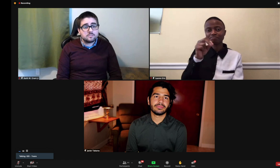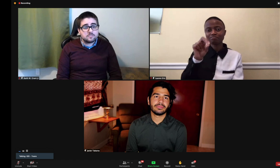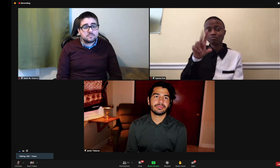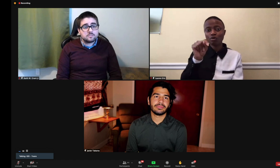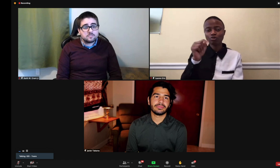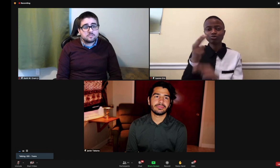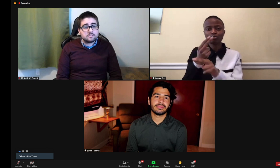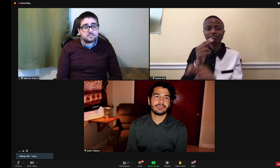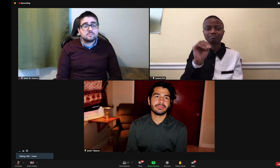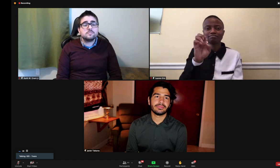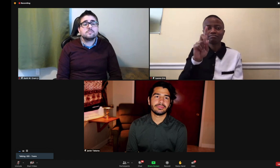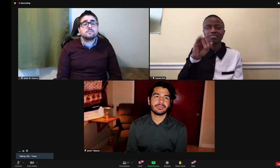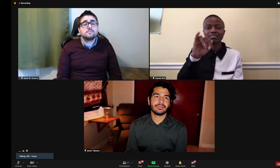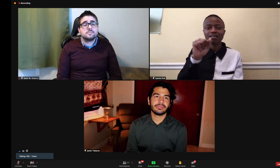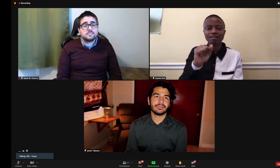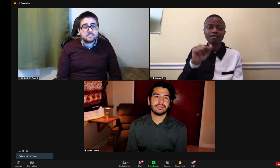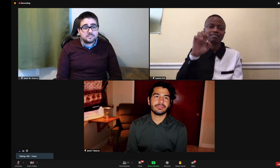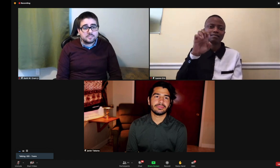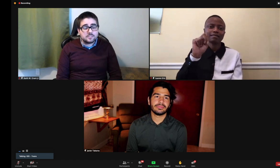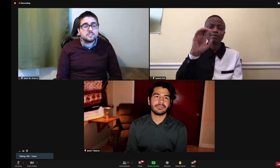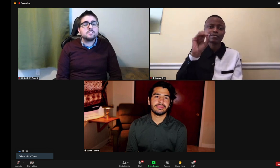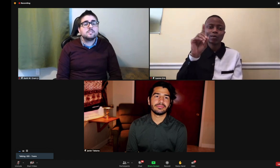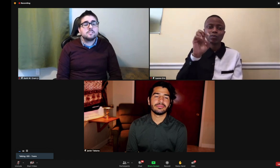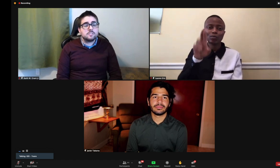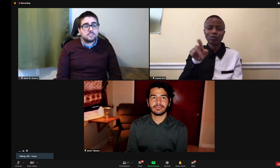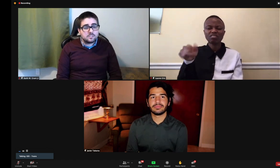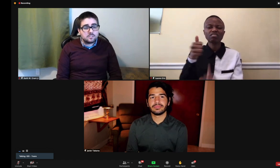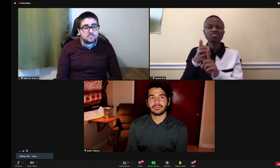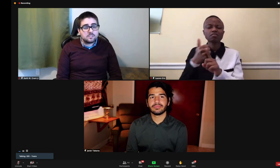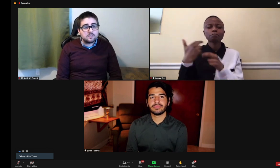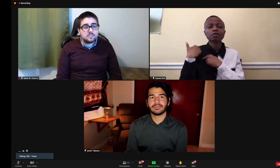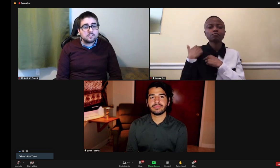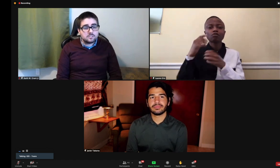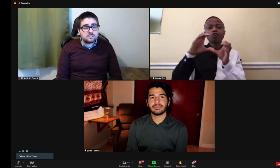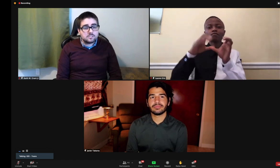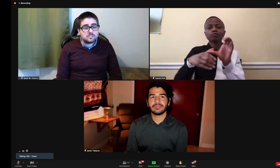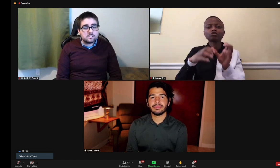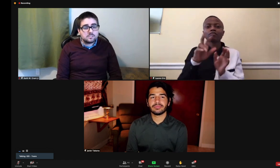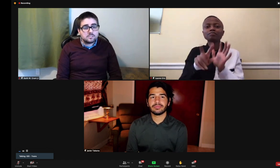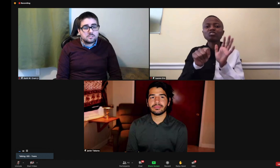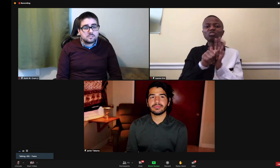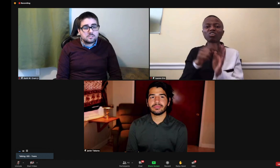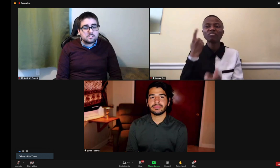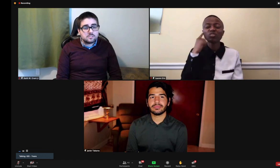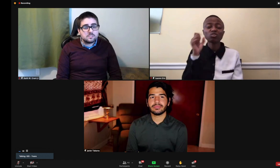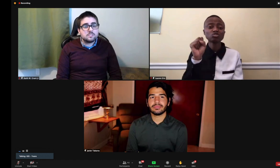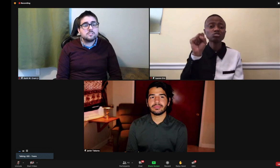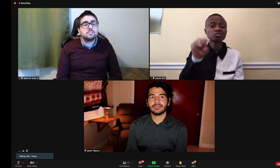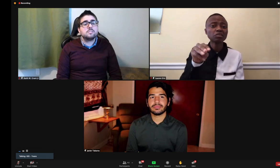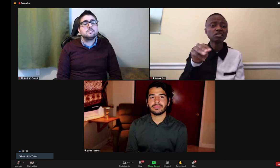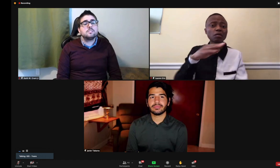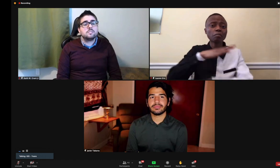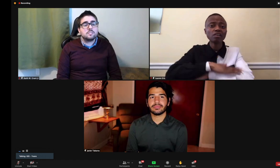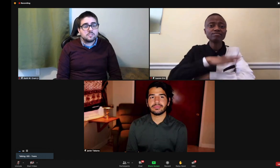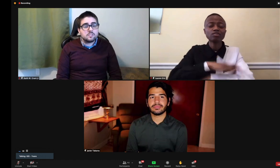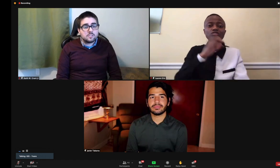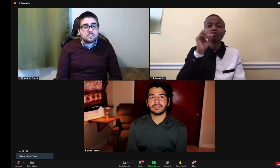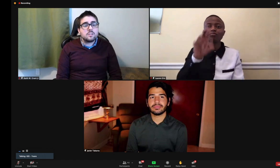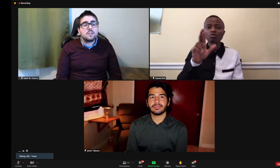Premiere Pro. And then once you're content with it, you can export it with a media encoder, which is responsible to convert the video so that it could be